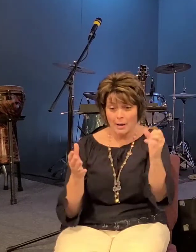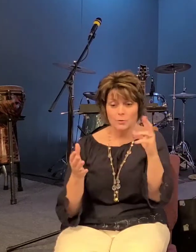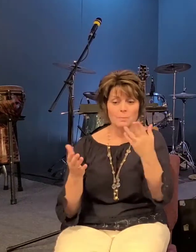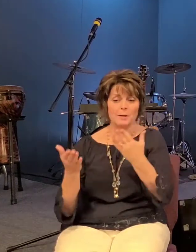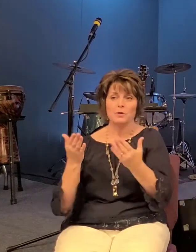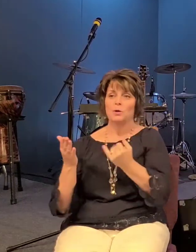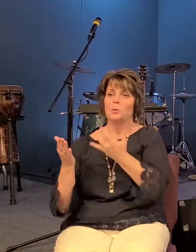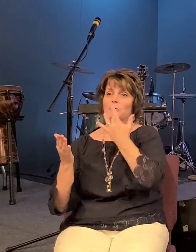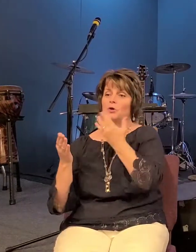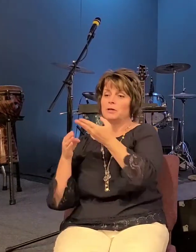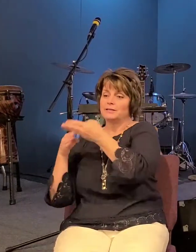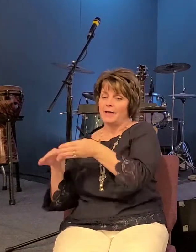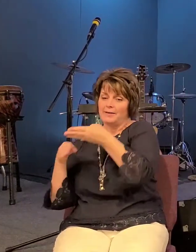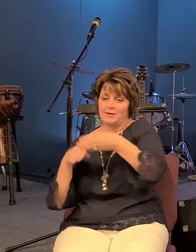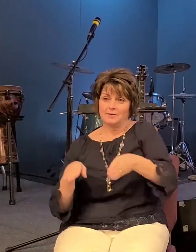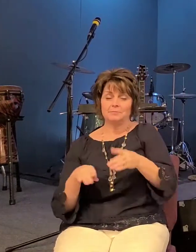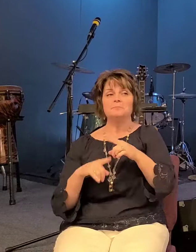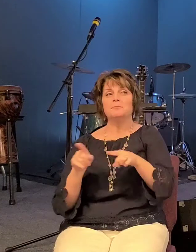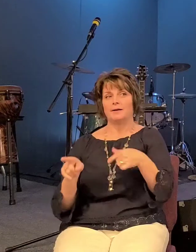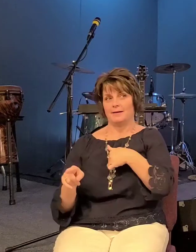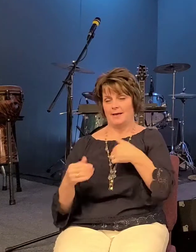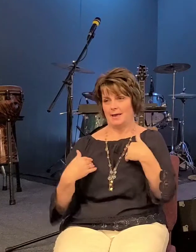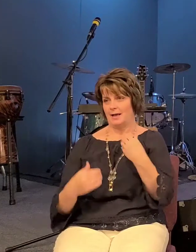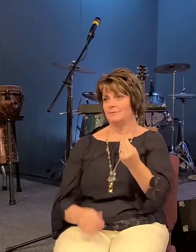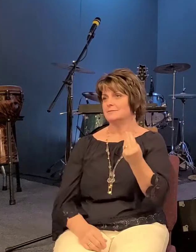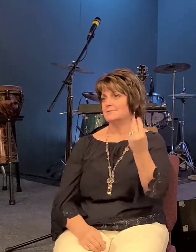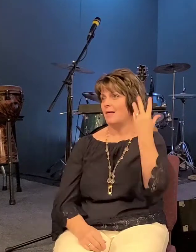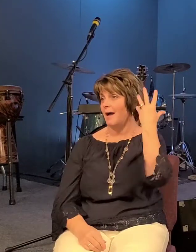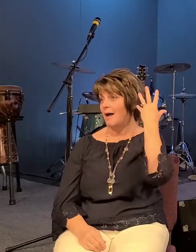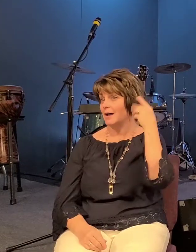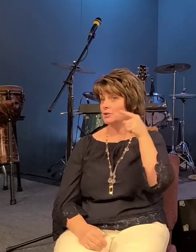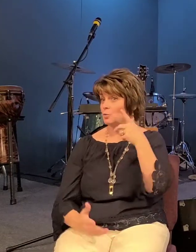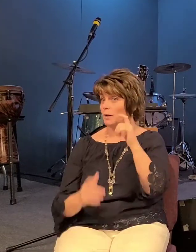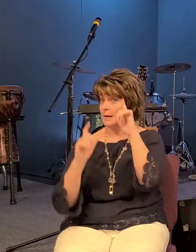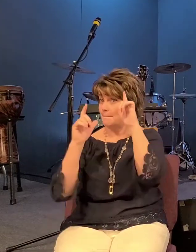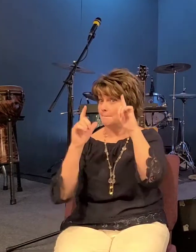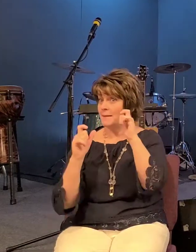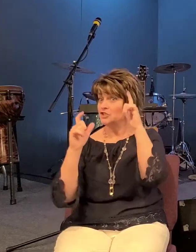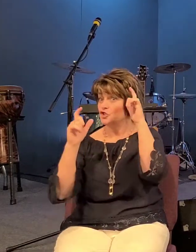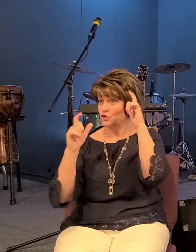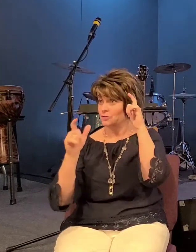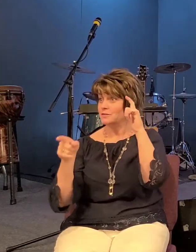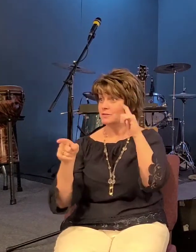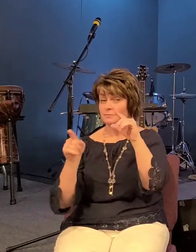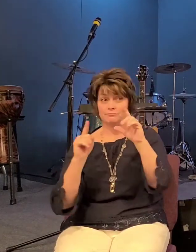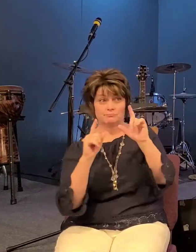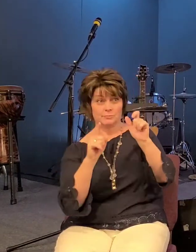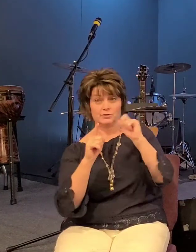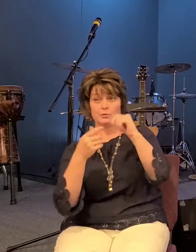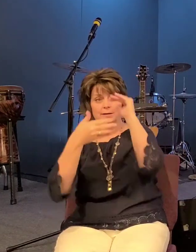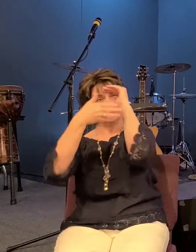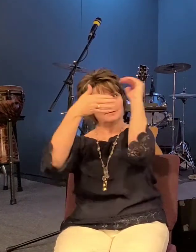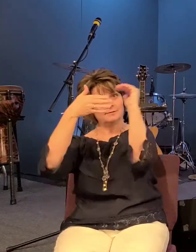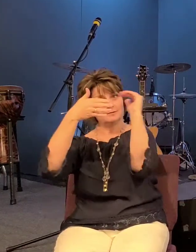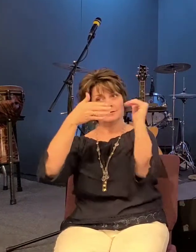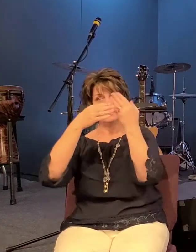that but i have the slides here for you if you'd like to take a picture and refer to those throughout this week